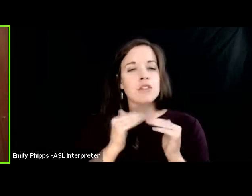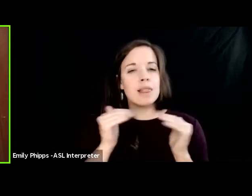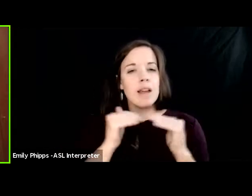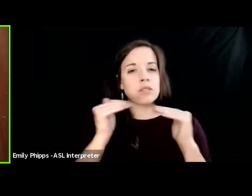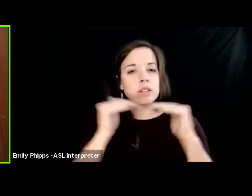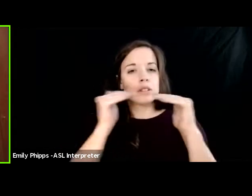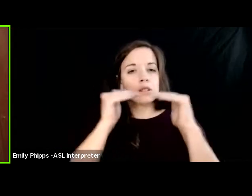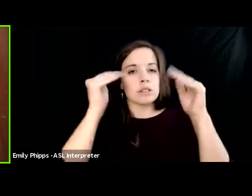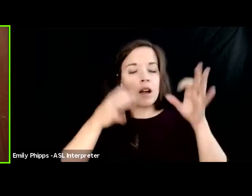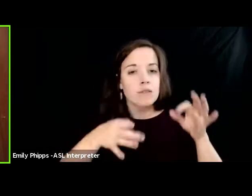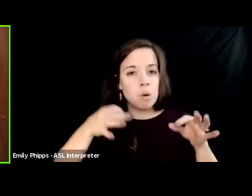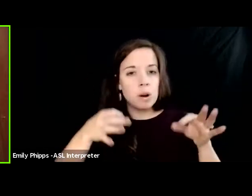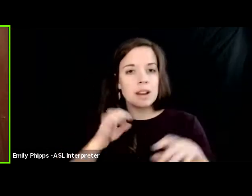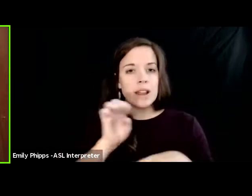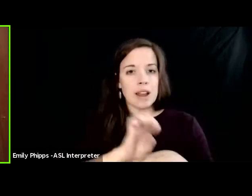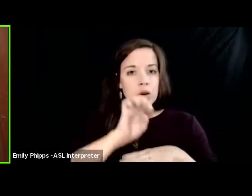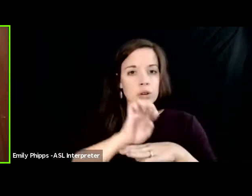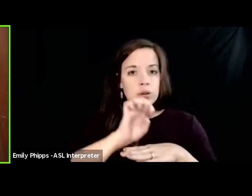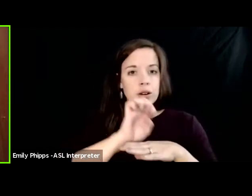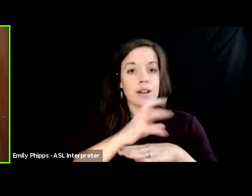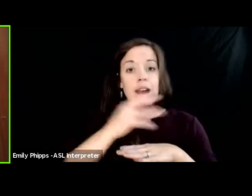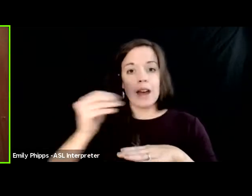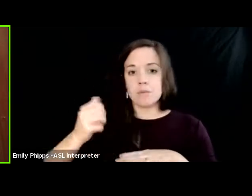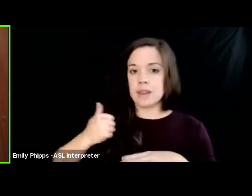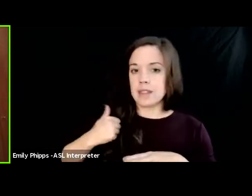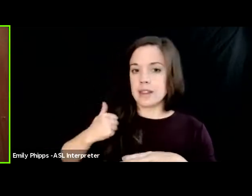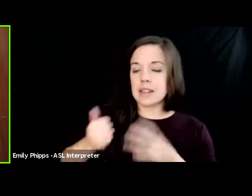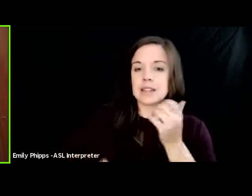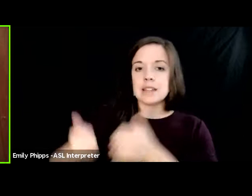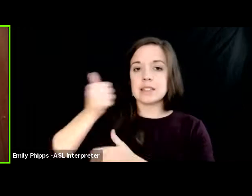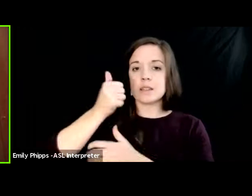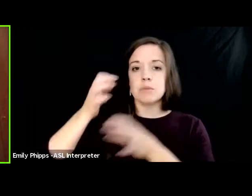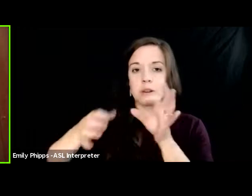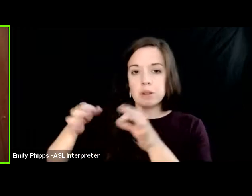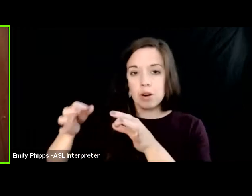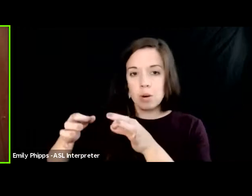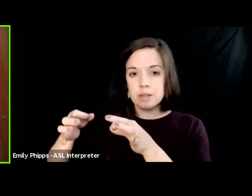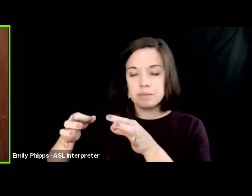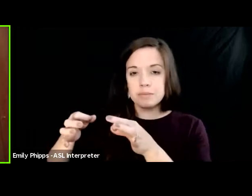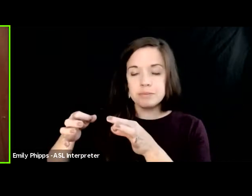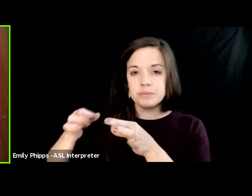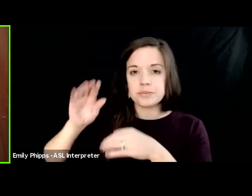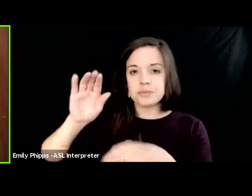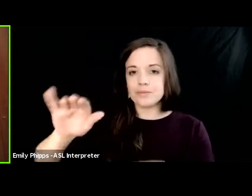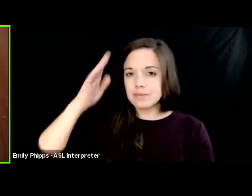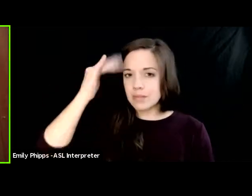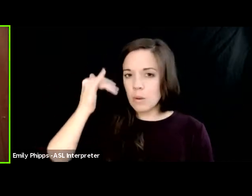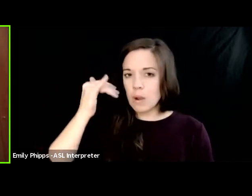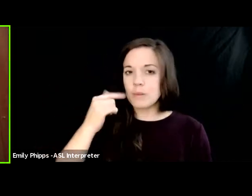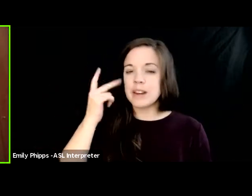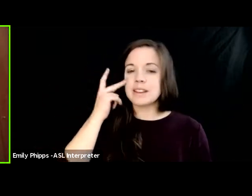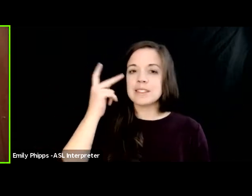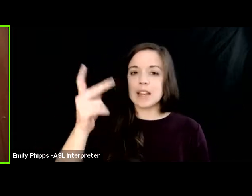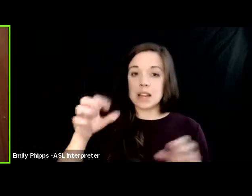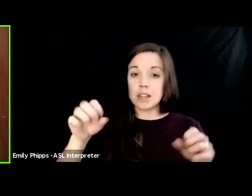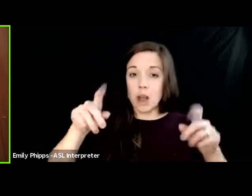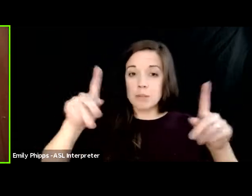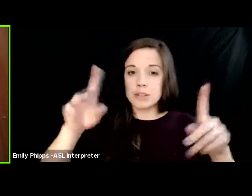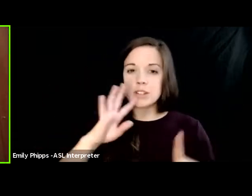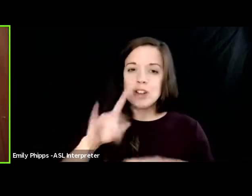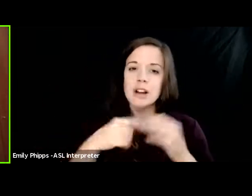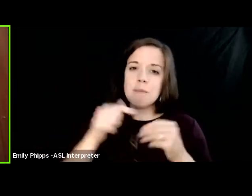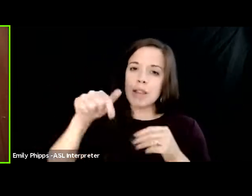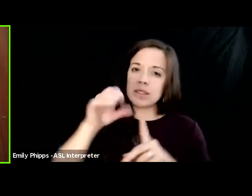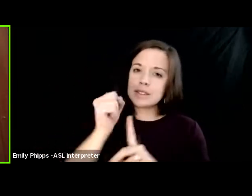ecuador and by the canadian supreme court so that's why when i see an opportunity to talk about this